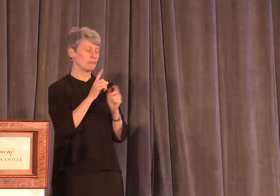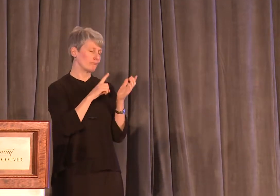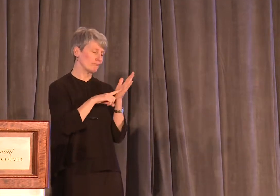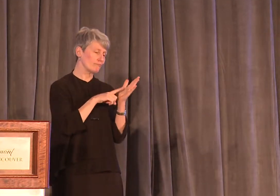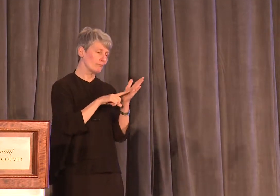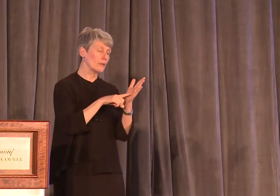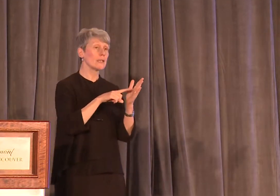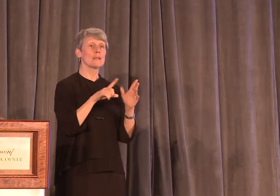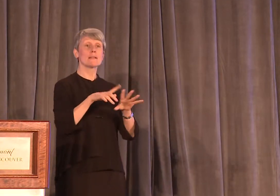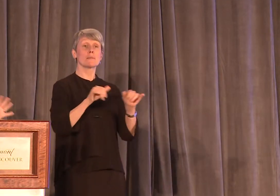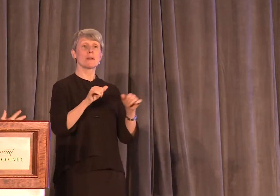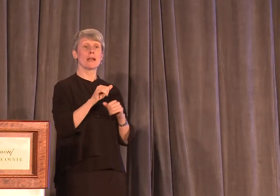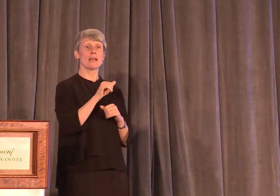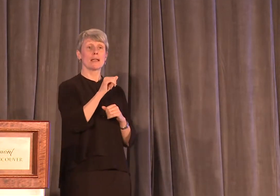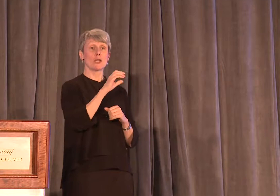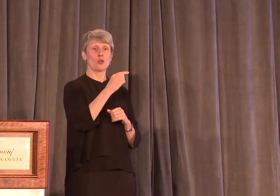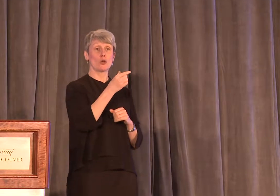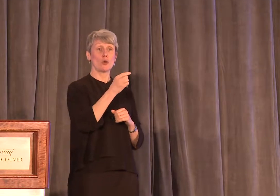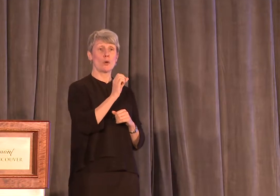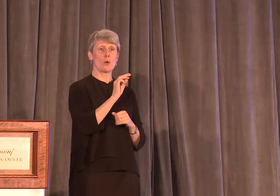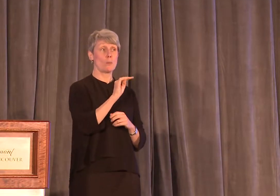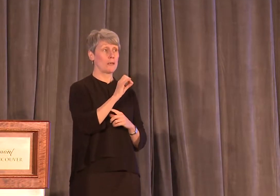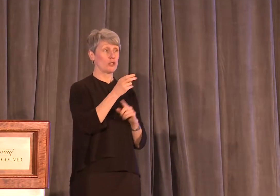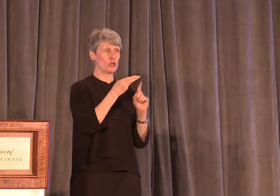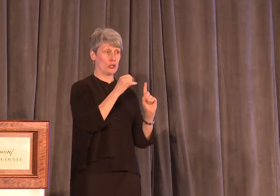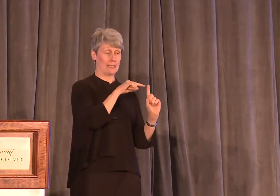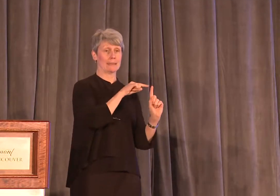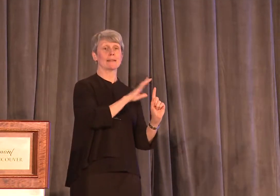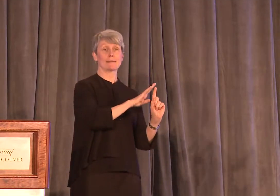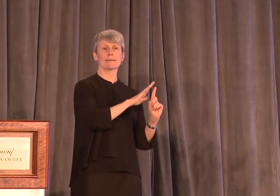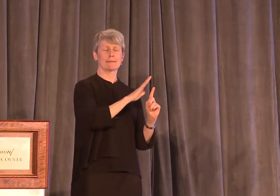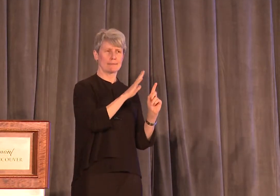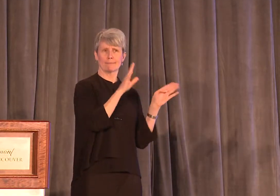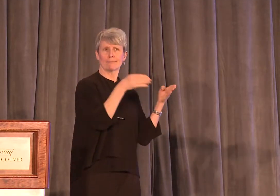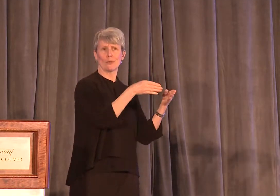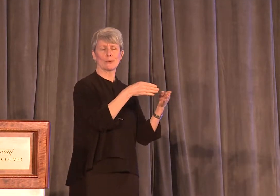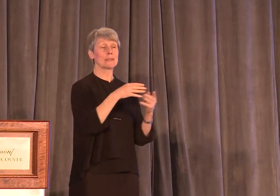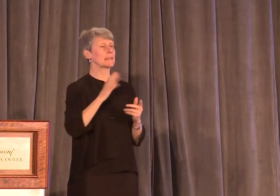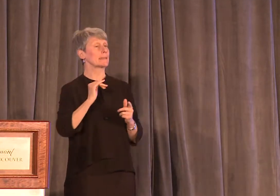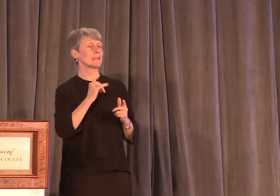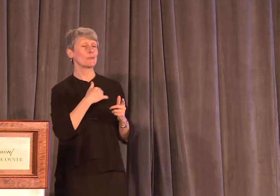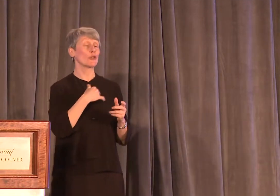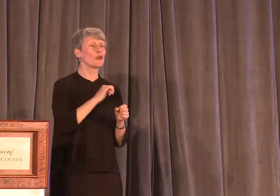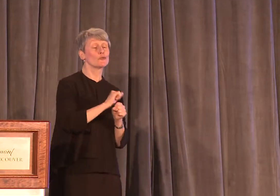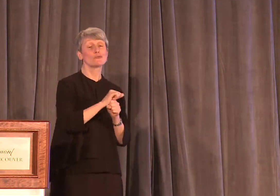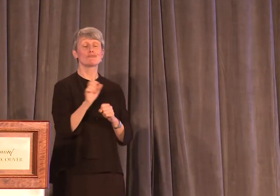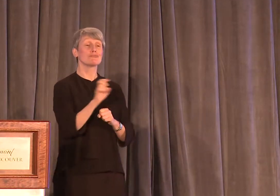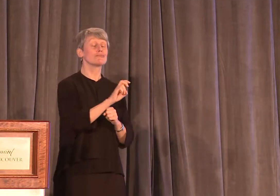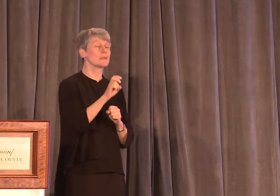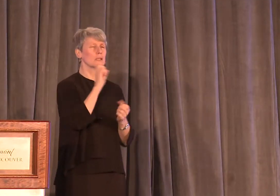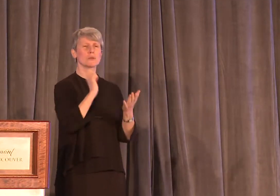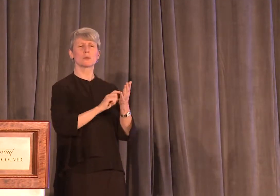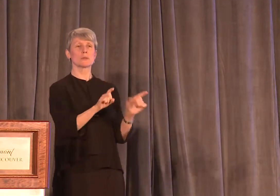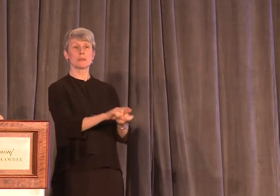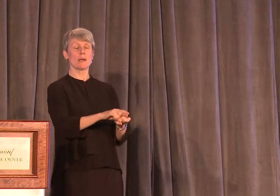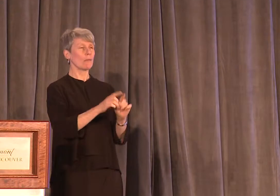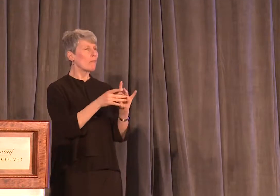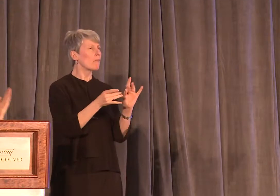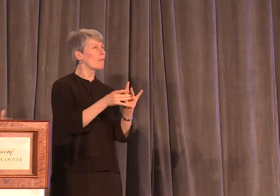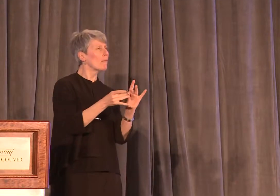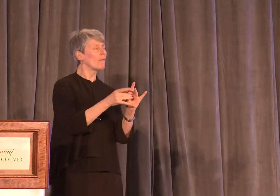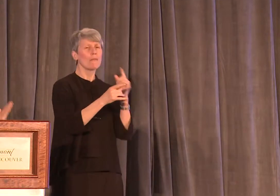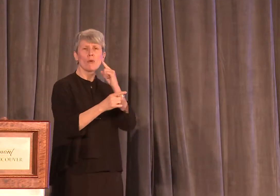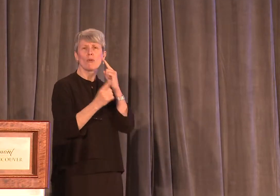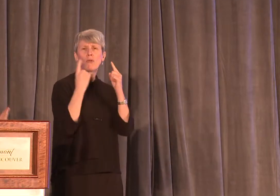the Gomeshi trial was dominating headlines, and I felt like no matter where I went in the city, I kept encountering the same conversation